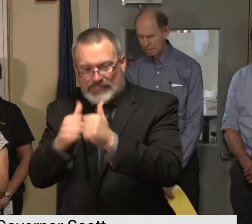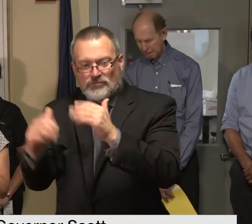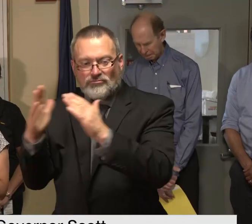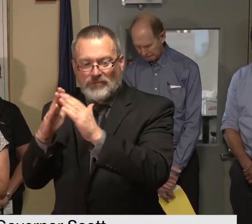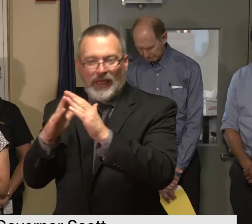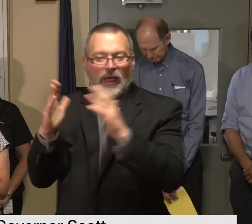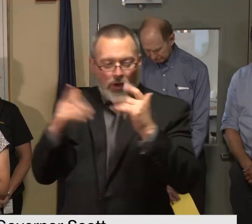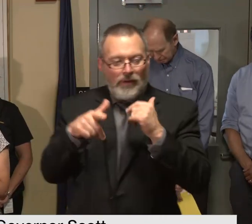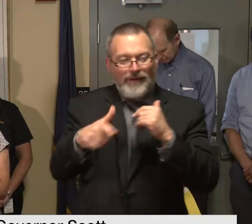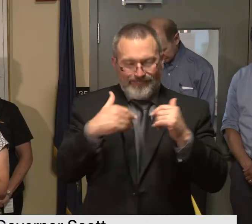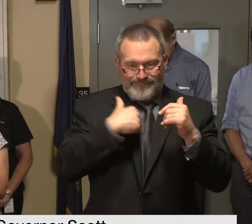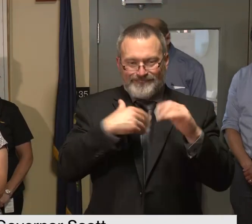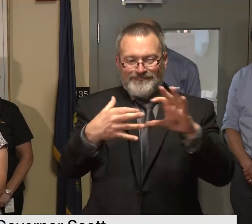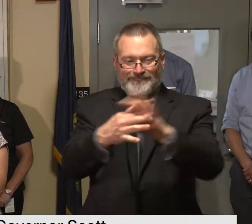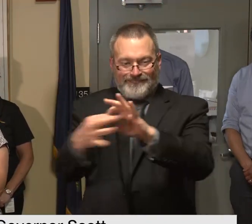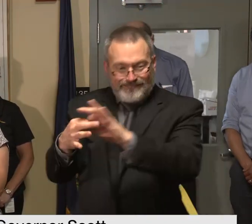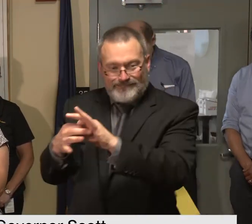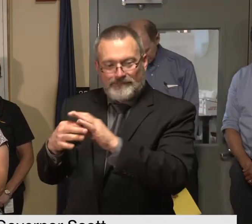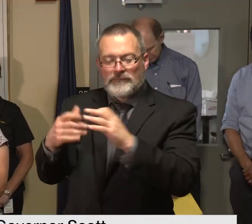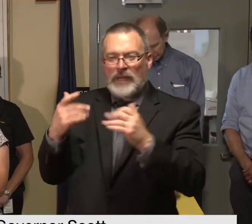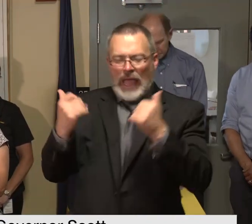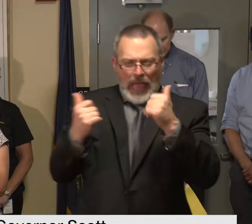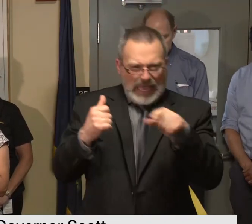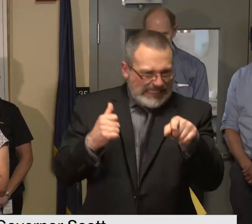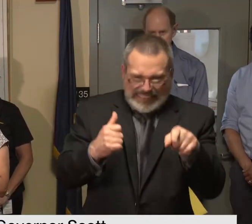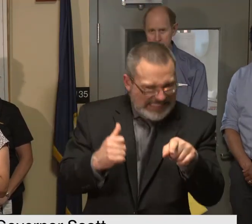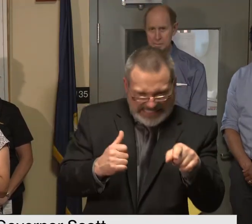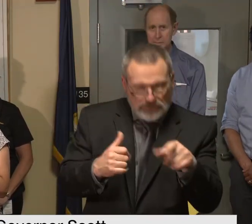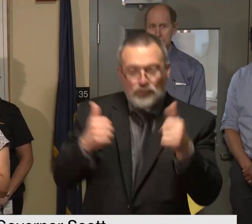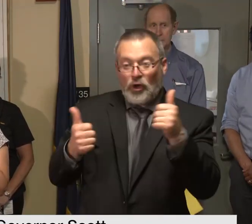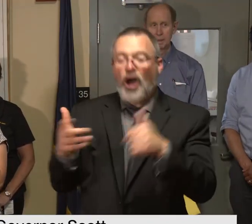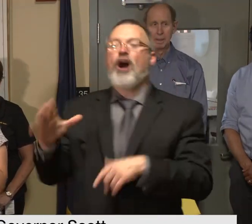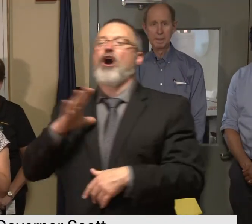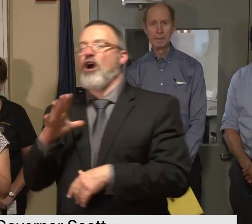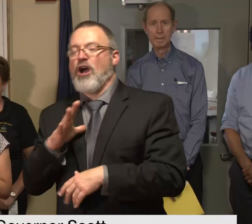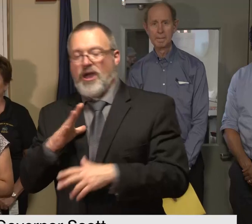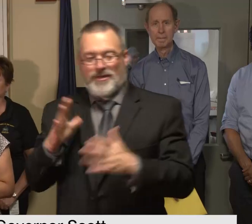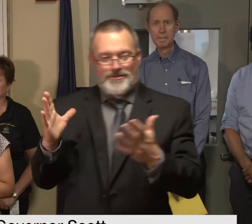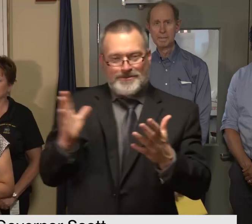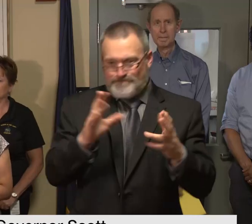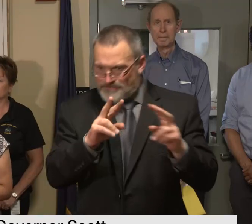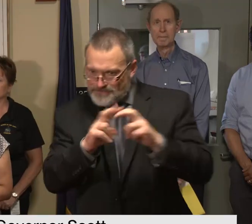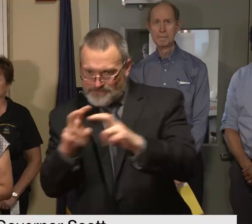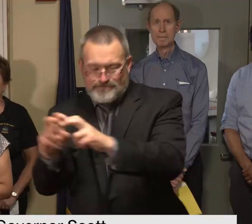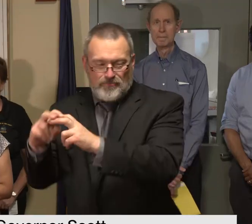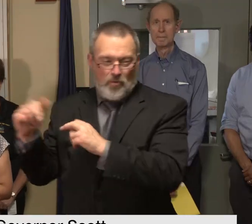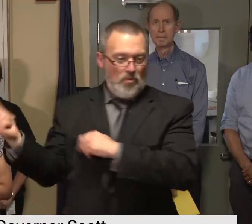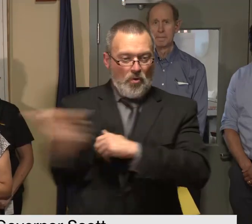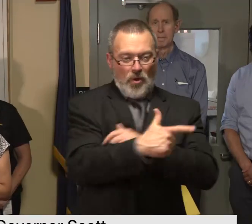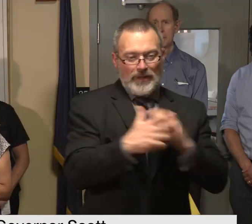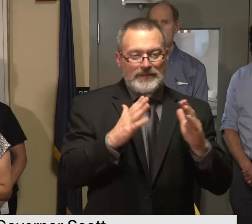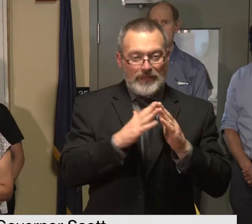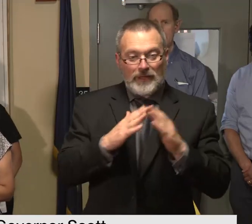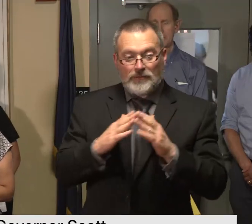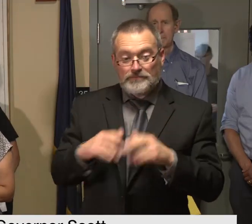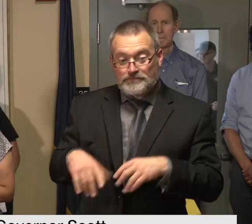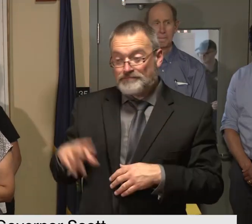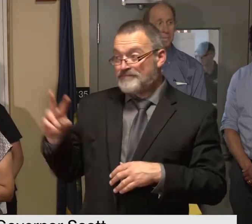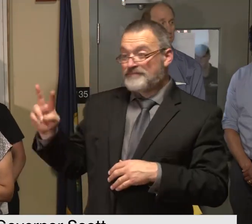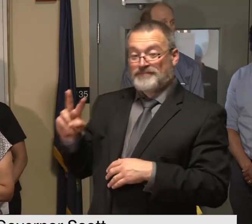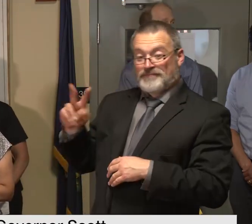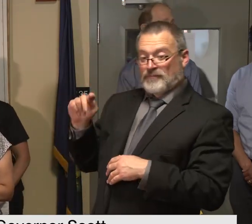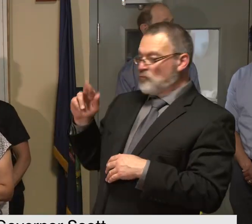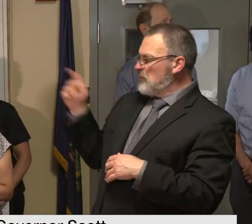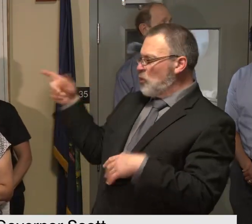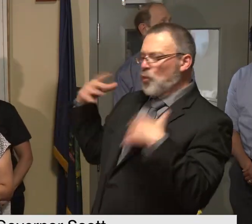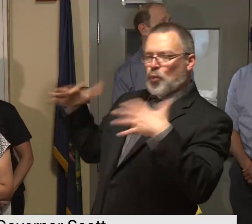for those vulnerabilities in their system we drew a lot of of that framework from the work v transit done previously to inventory